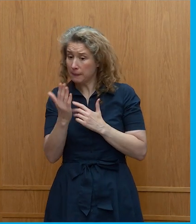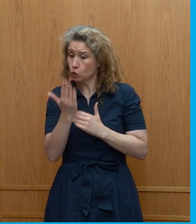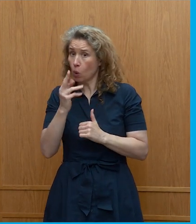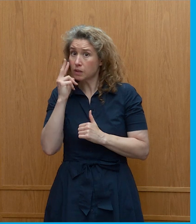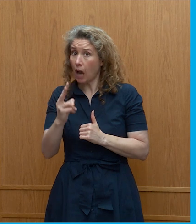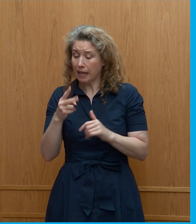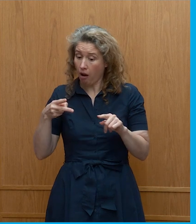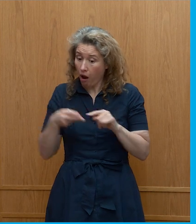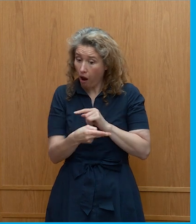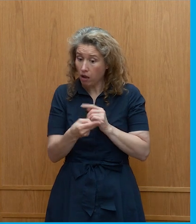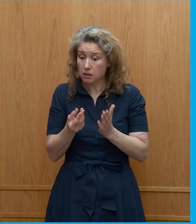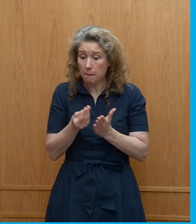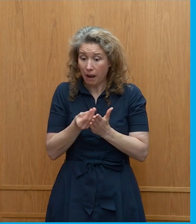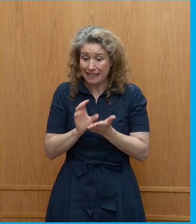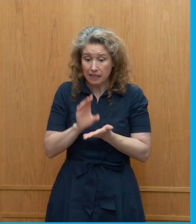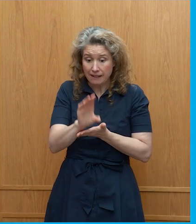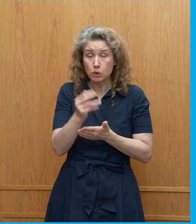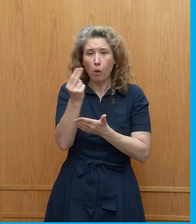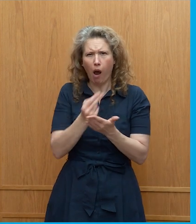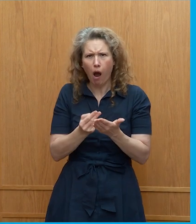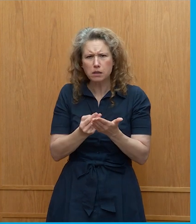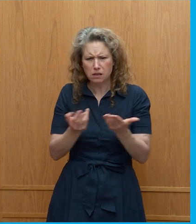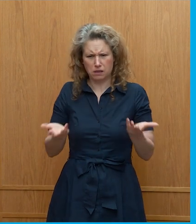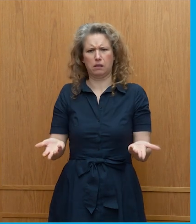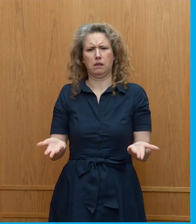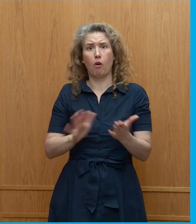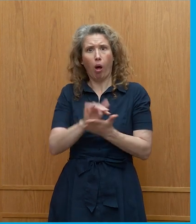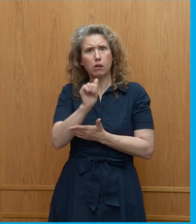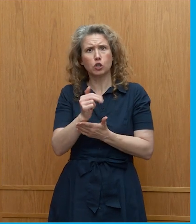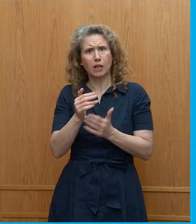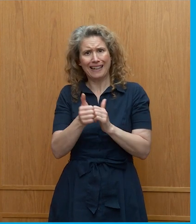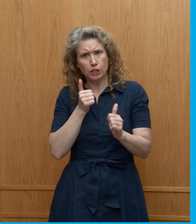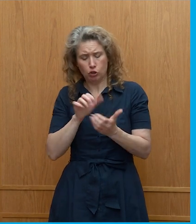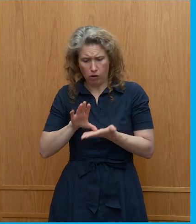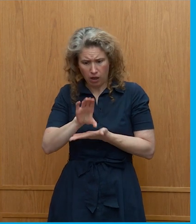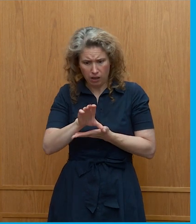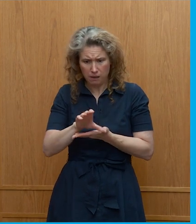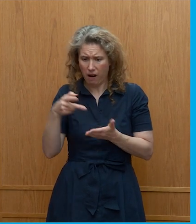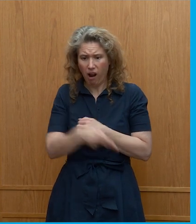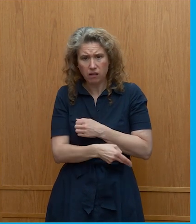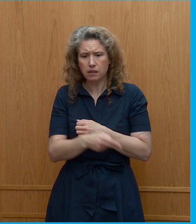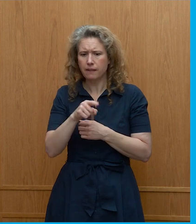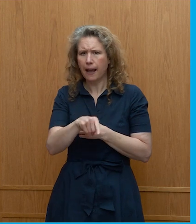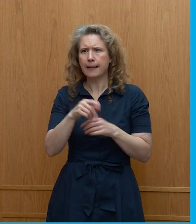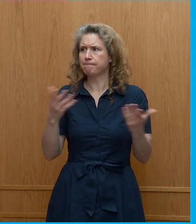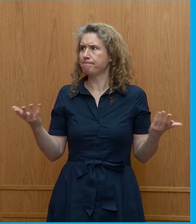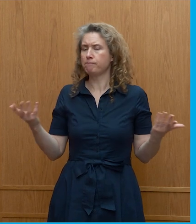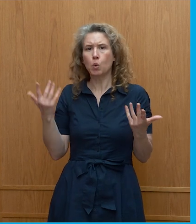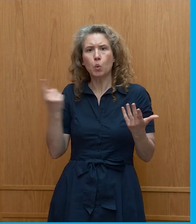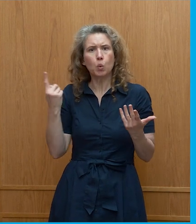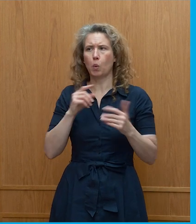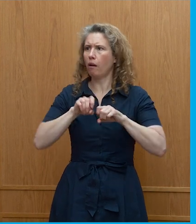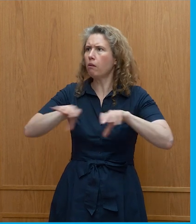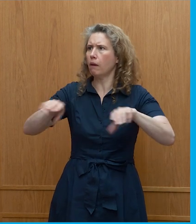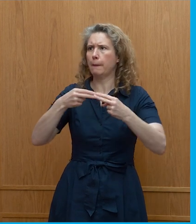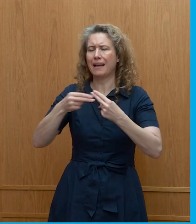to be sort of crippling an entire industry the cultural industry who can deliver those messages that we so badly need